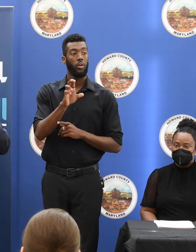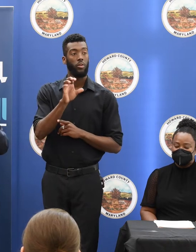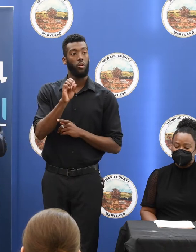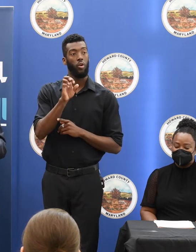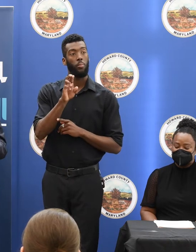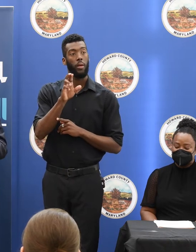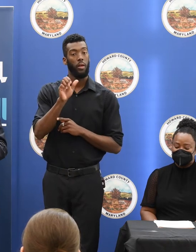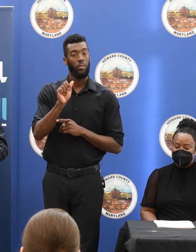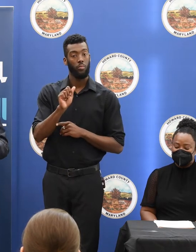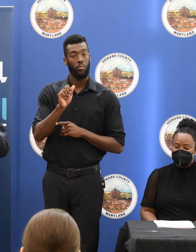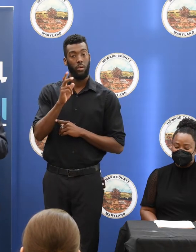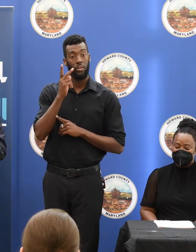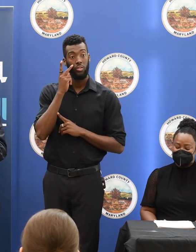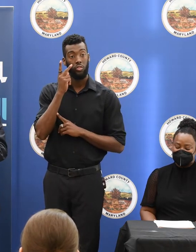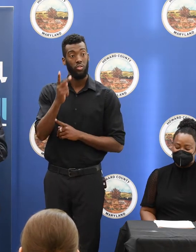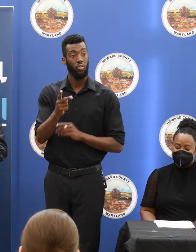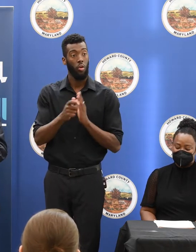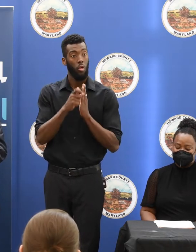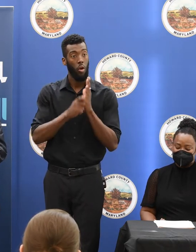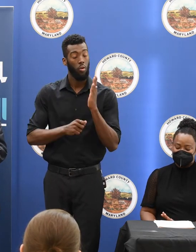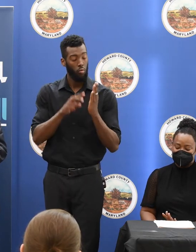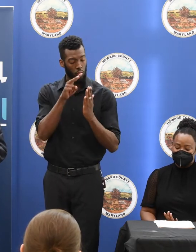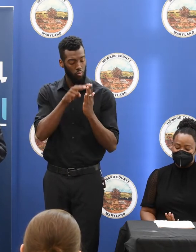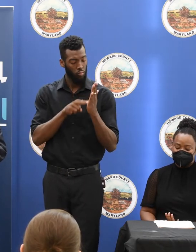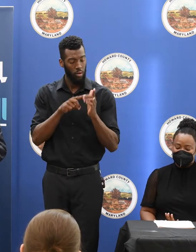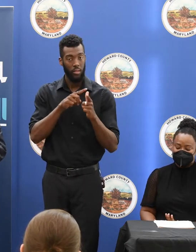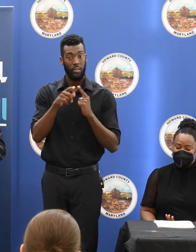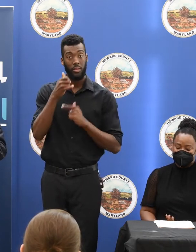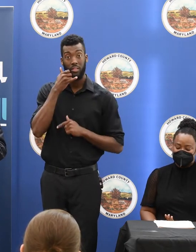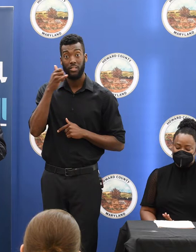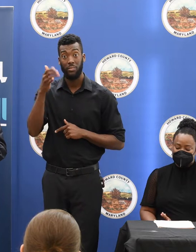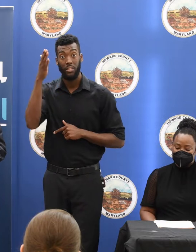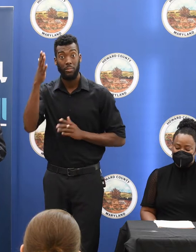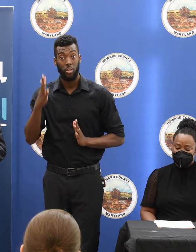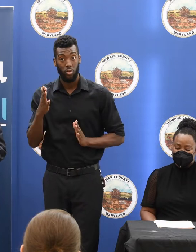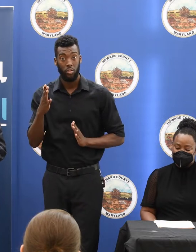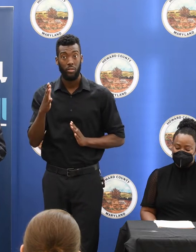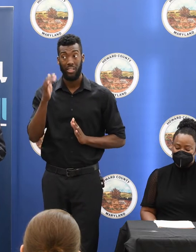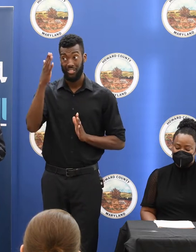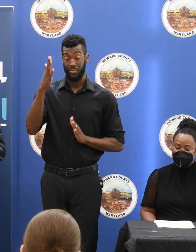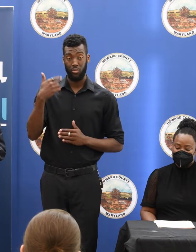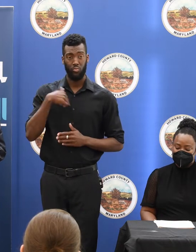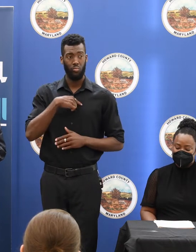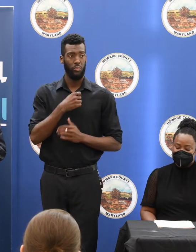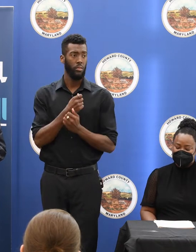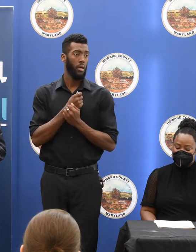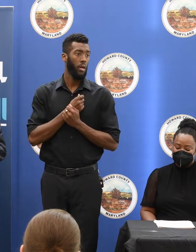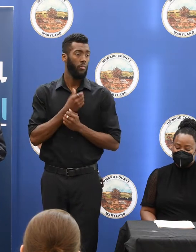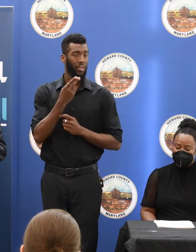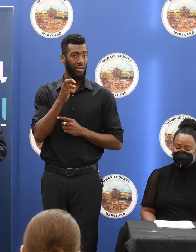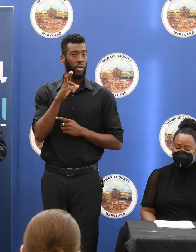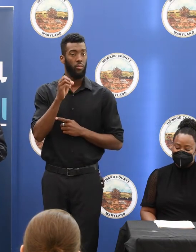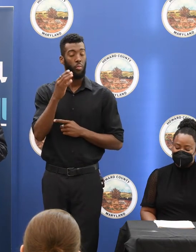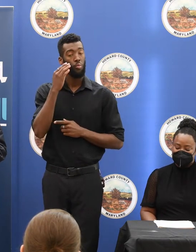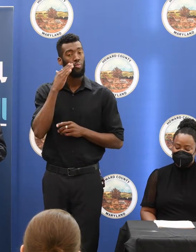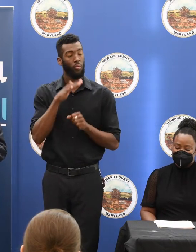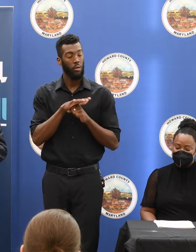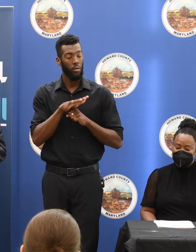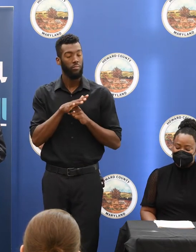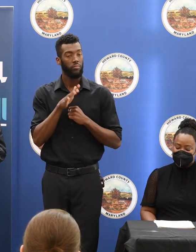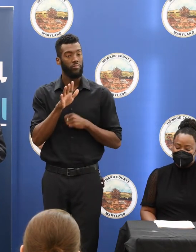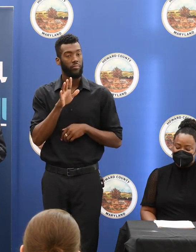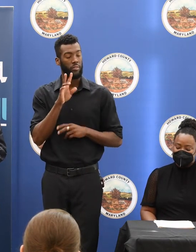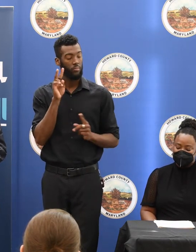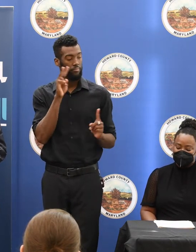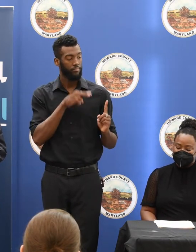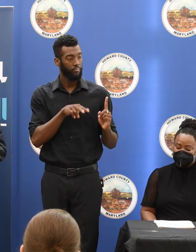that paper and saw the article and called the speaker. And that the speaker, who we all love and is a great hero of ours, knew enough to say she is